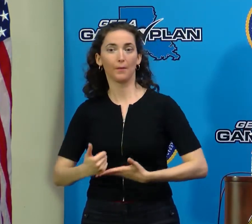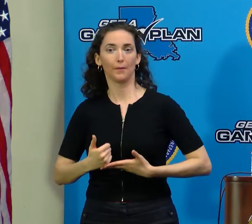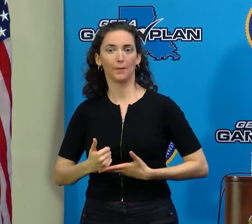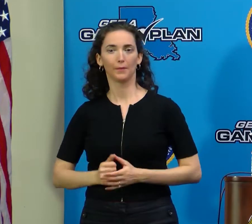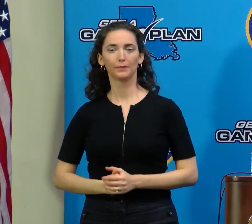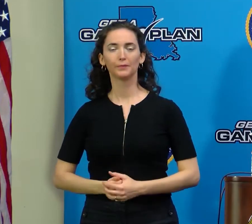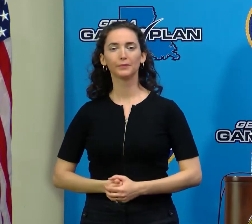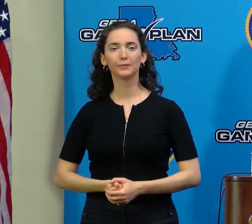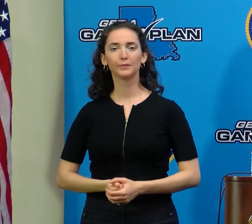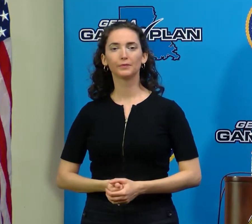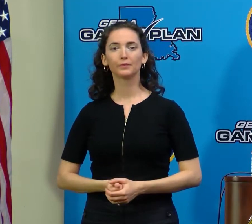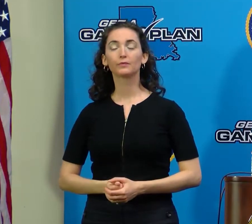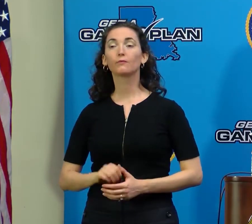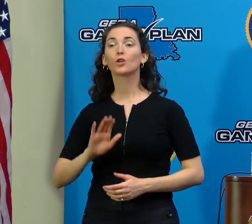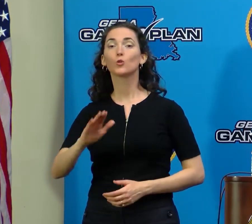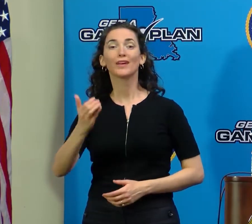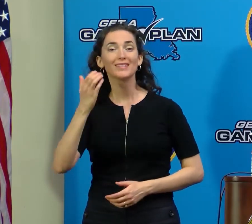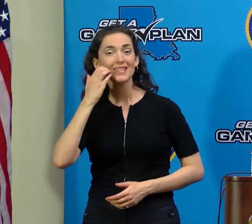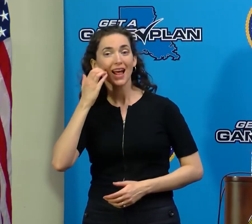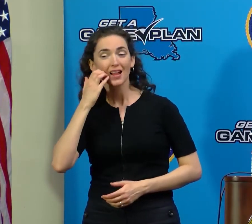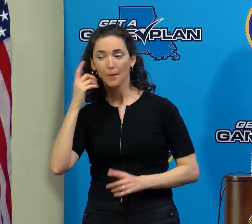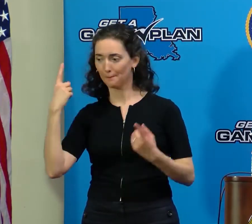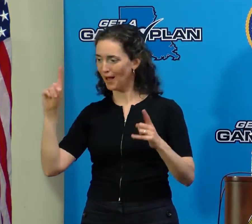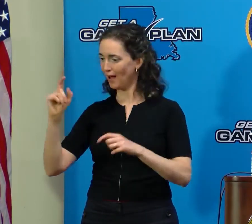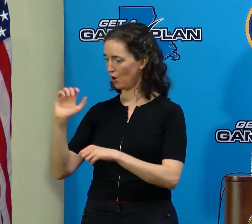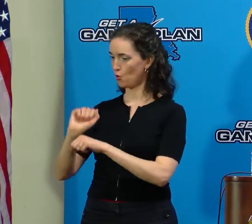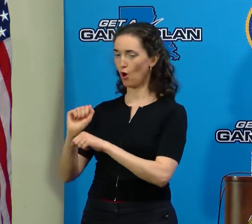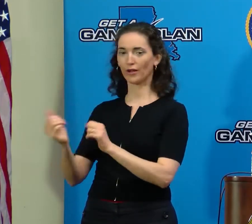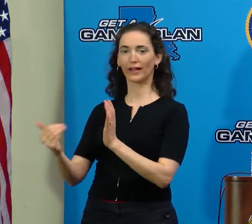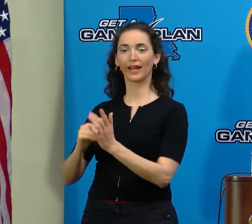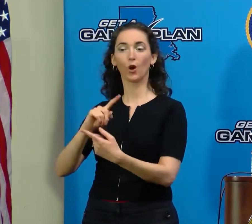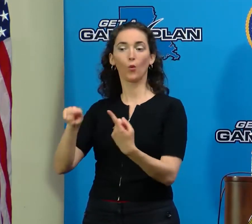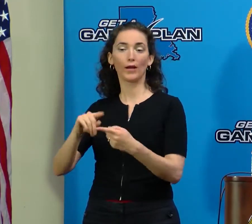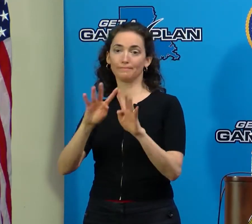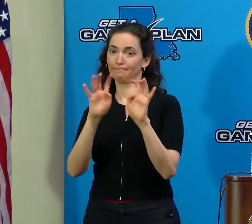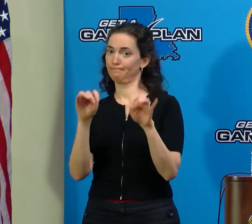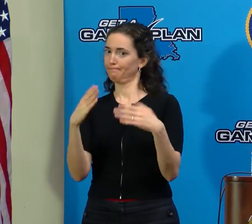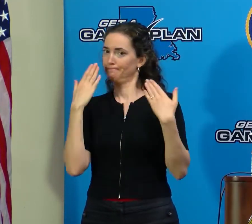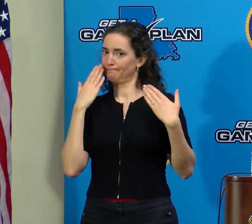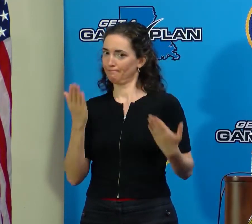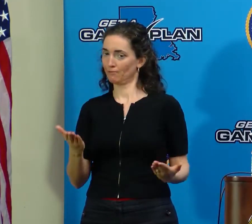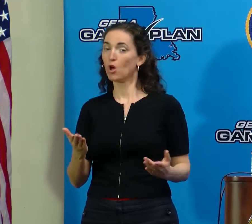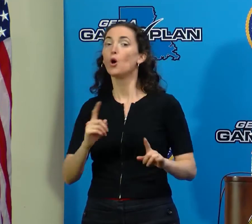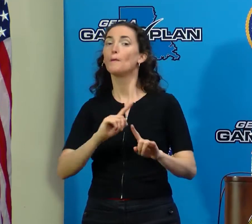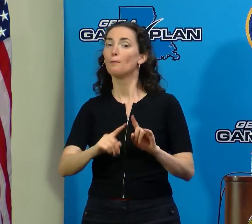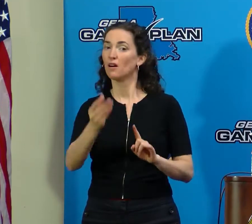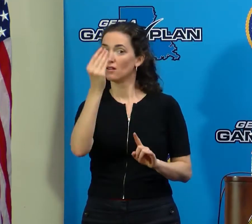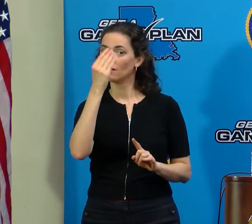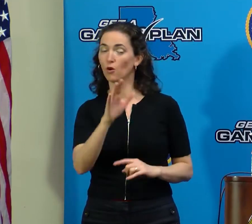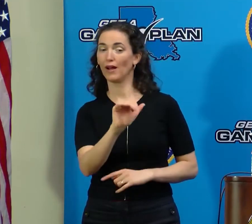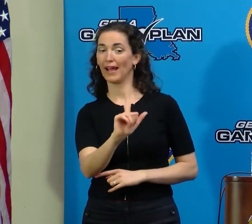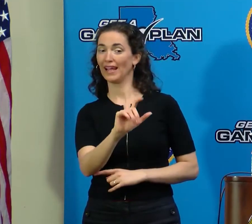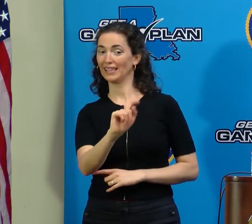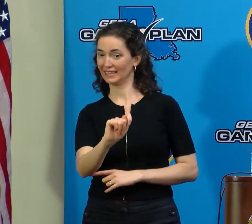I can't tell you when your cell service is going to be restored if it's currently out, although I can tell you that AT&T made tremendous progress